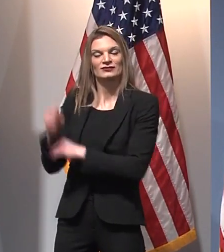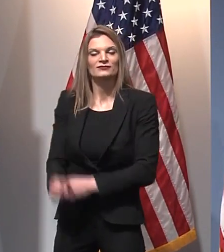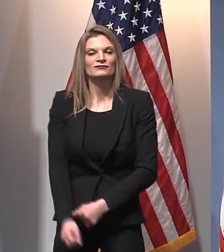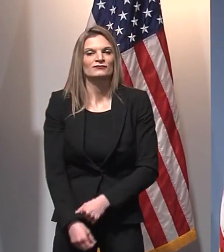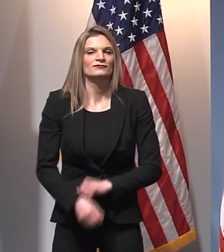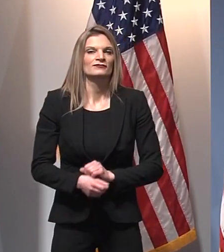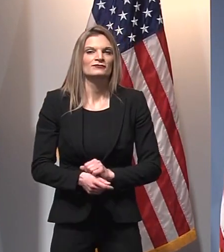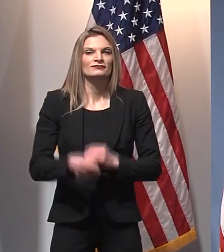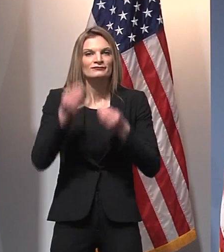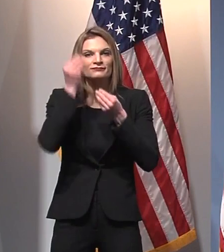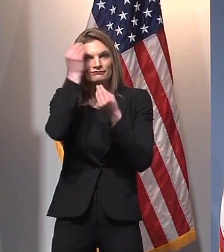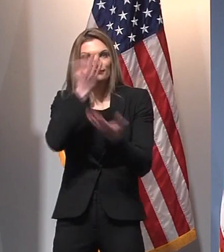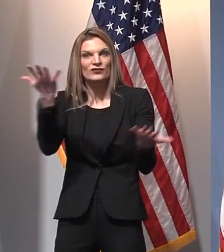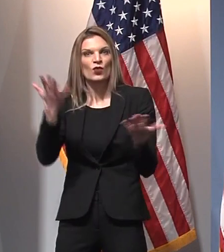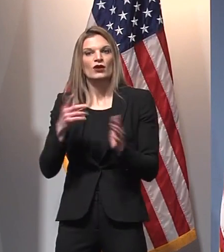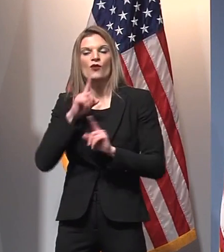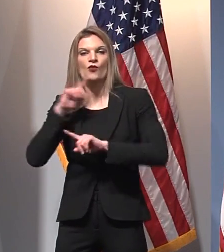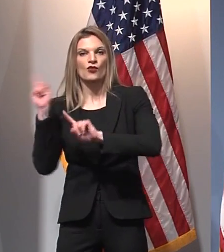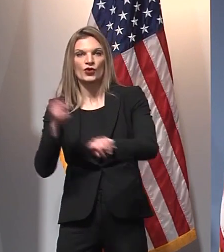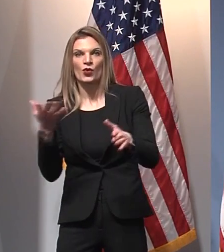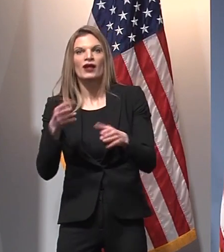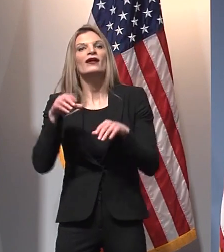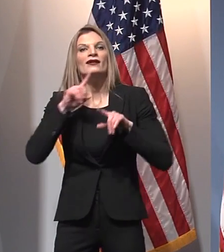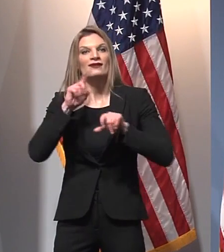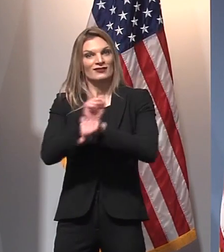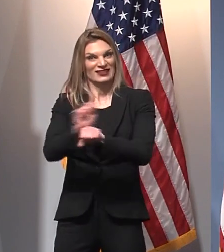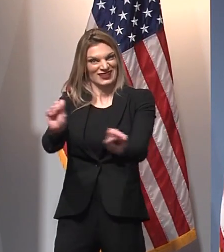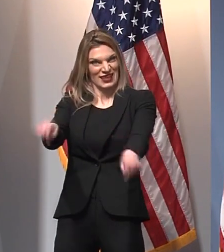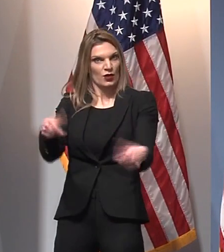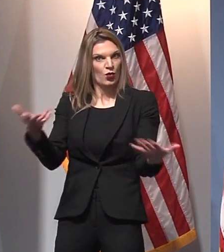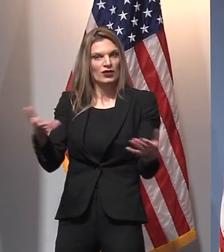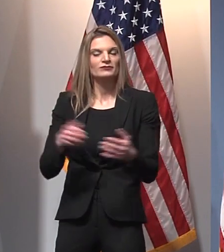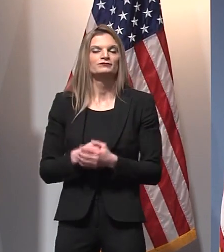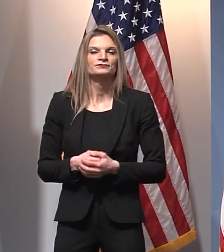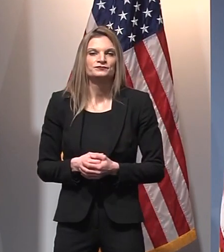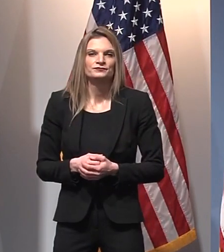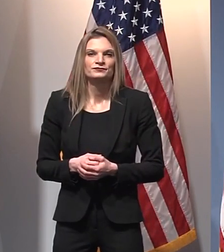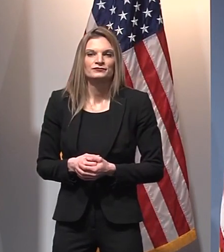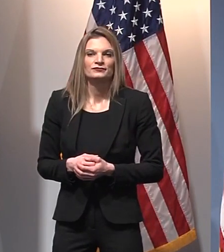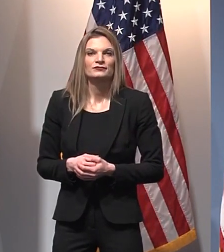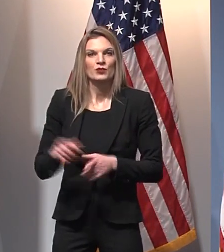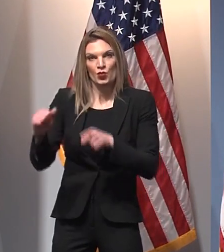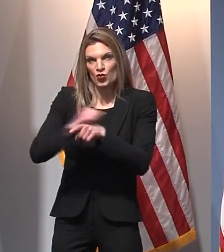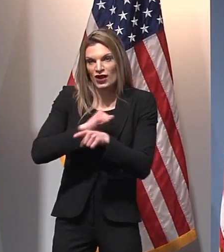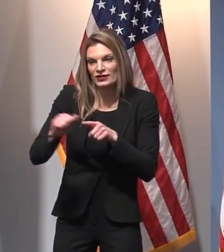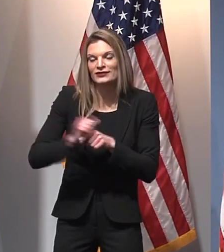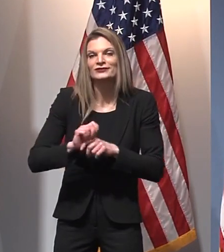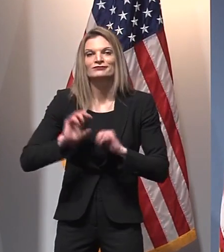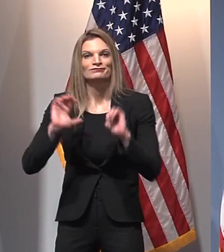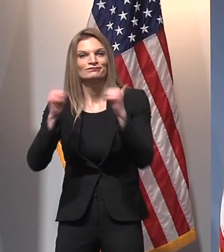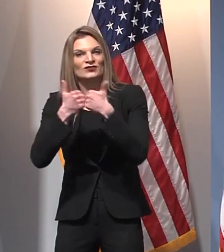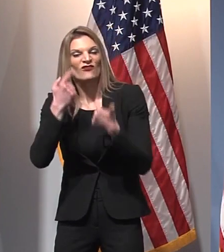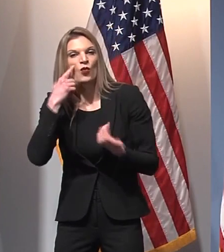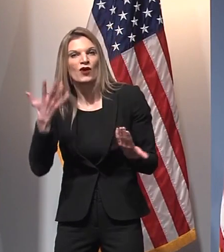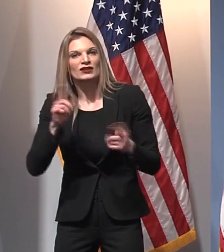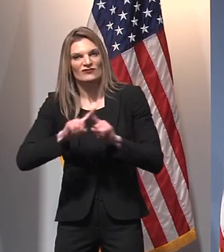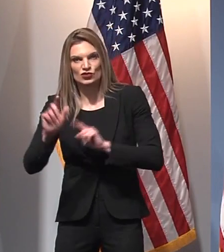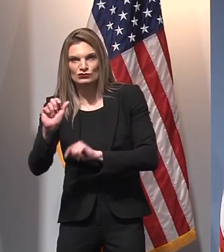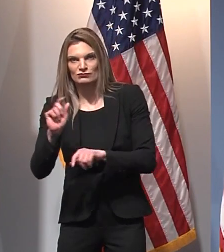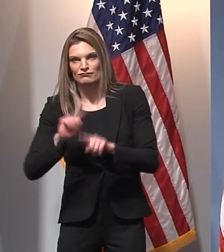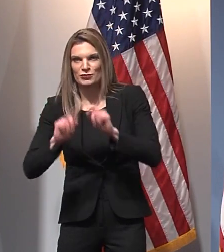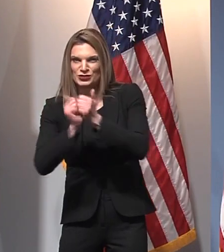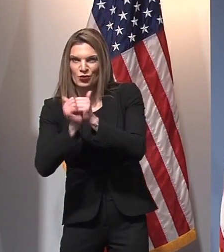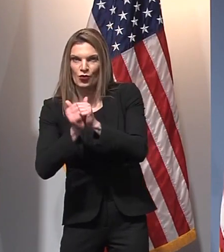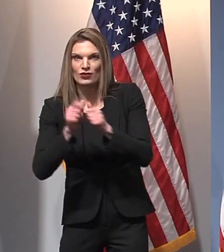issuing an epidemic order to allow in-person practice and competitions for sports leagues starting on